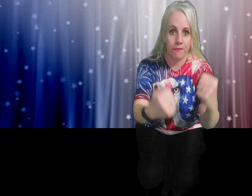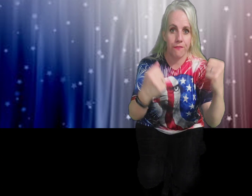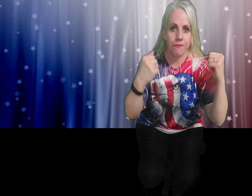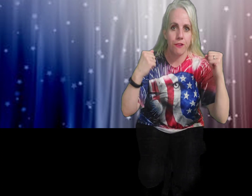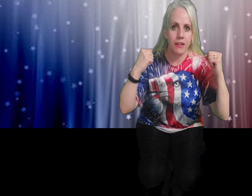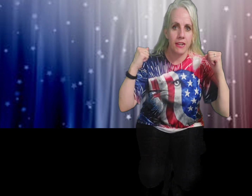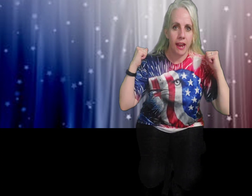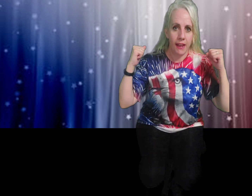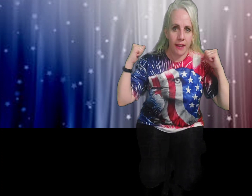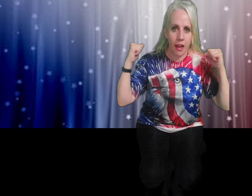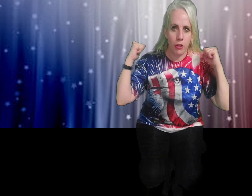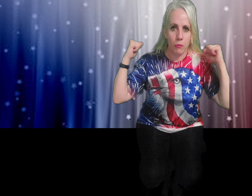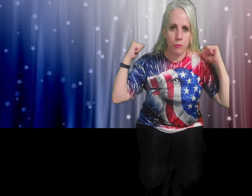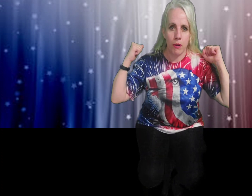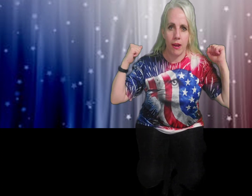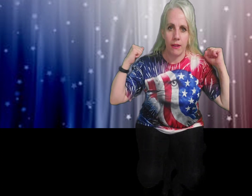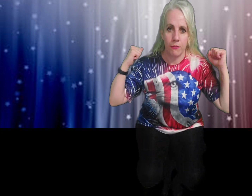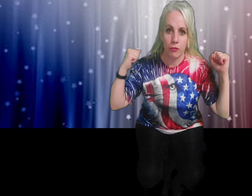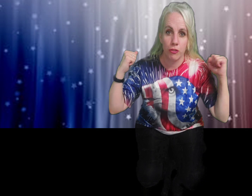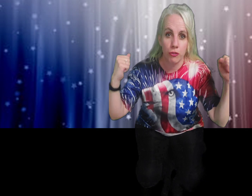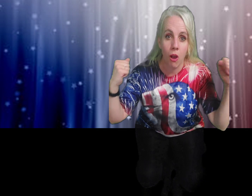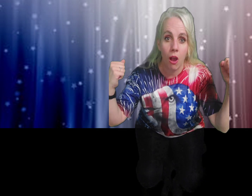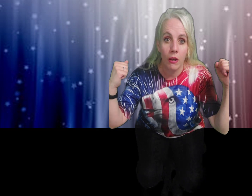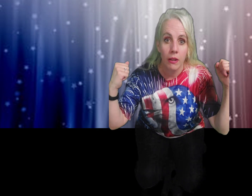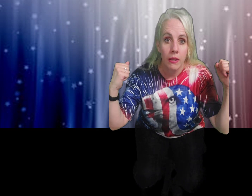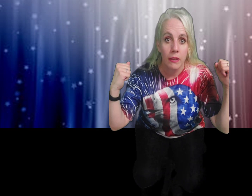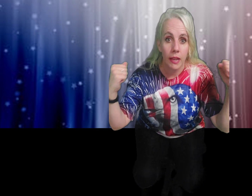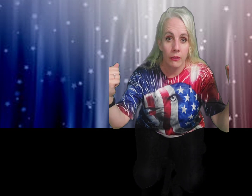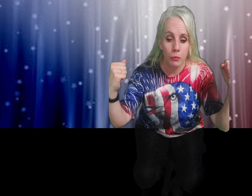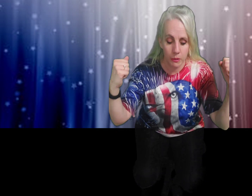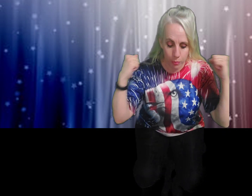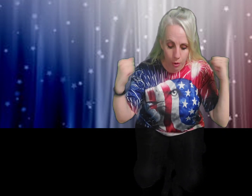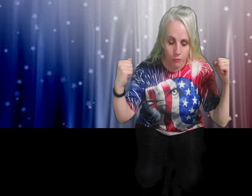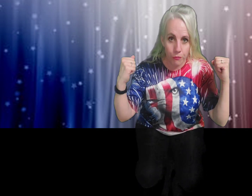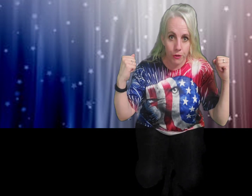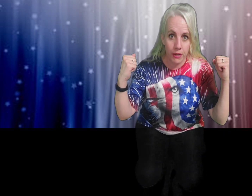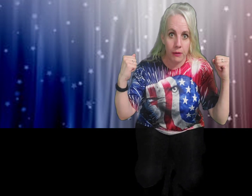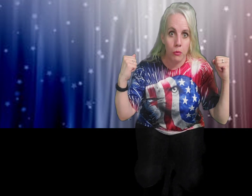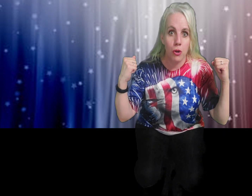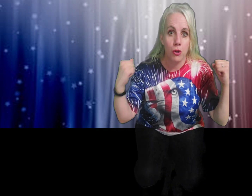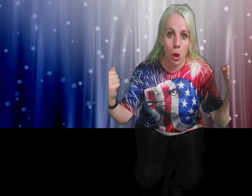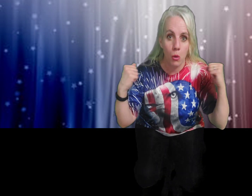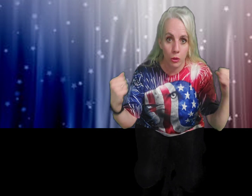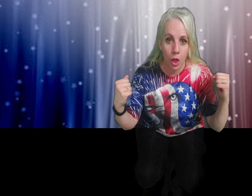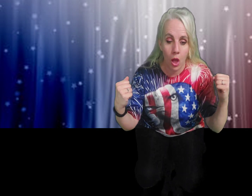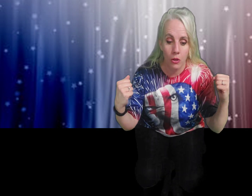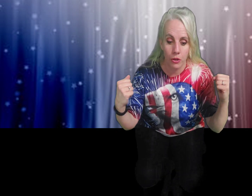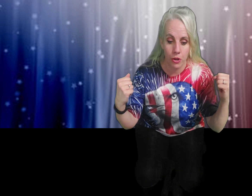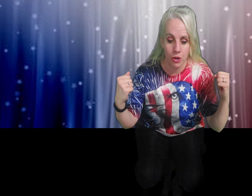free. And now you're brave. You're strong. Because we broke free and we're no longer